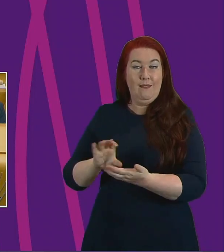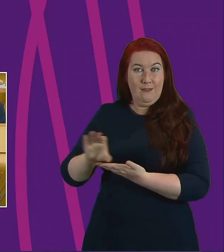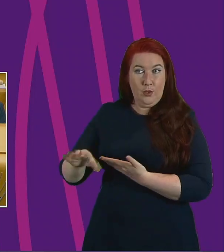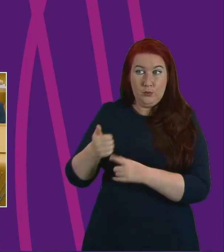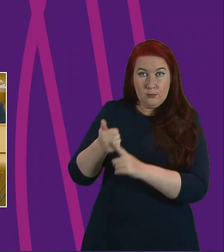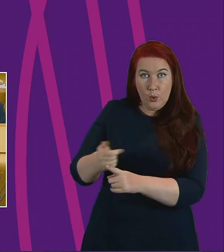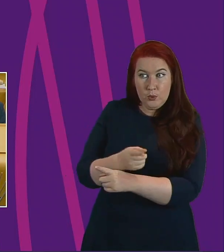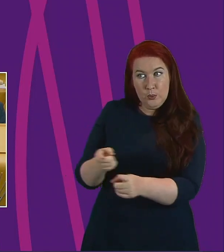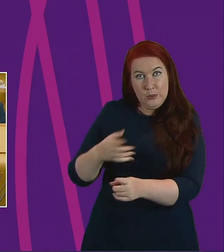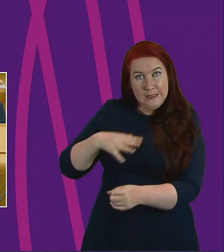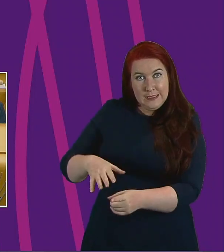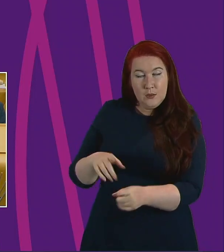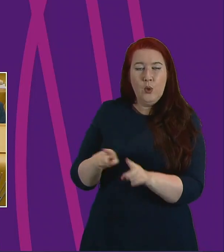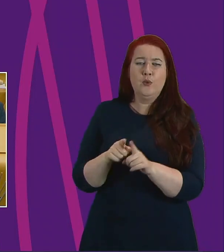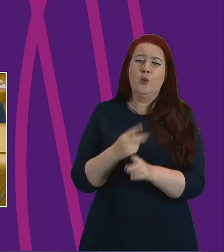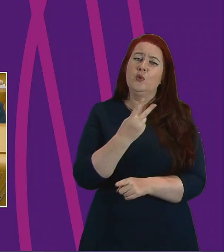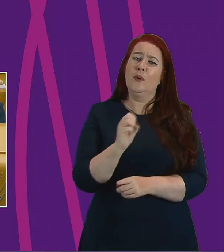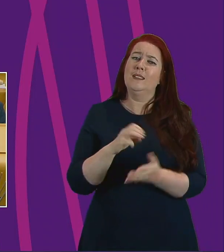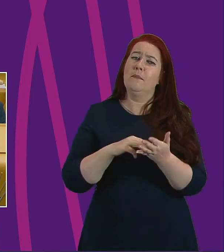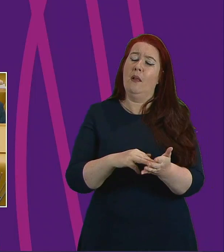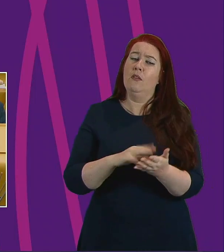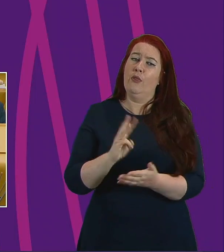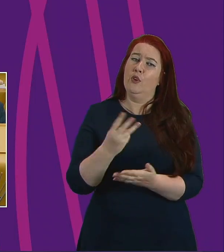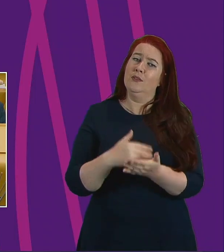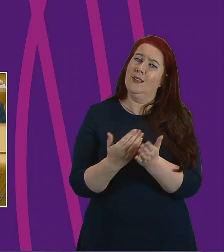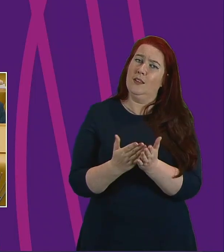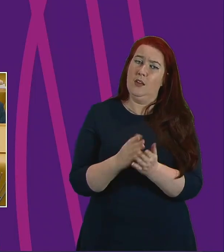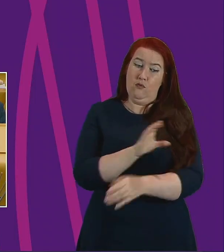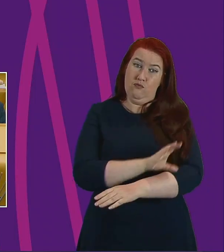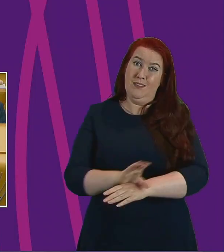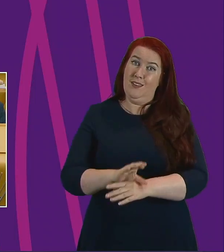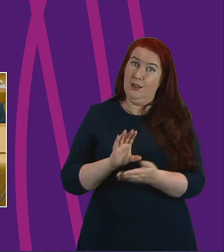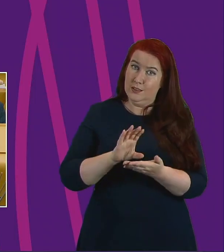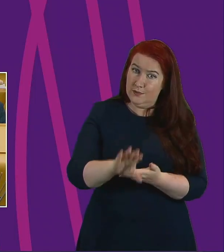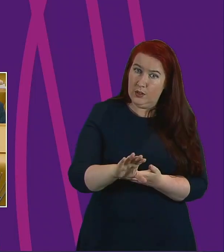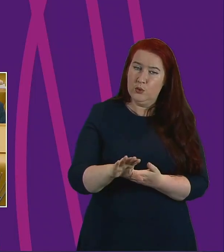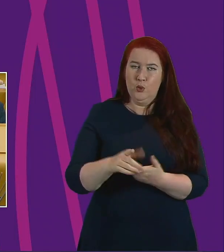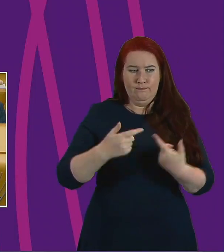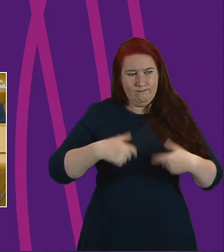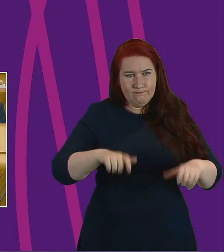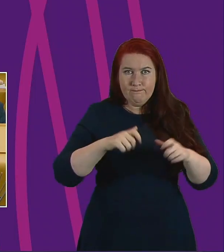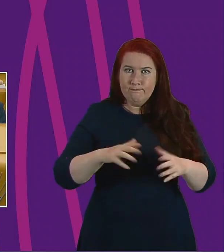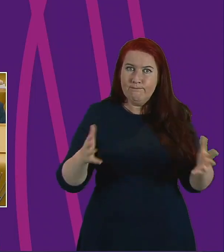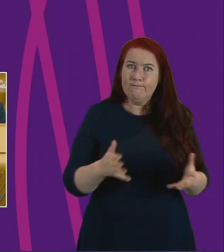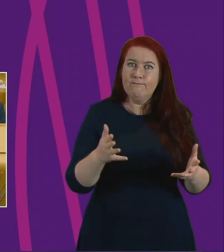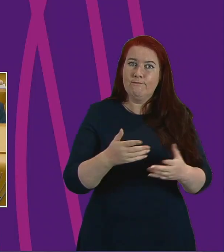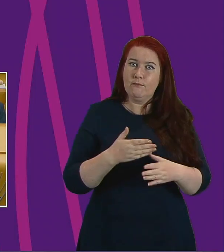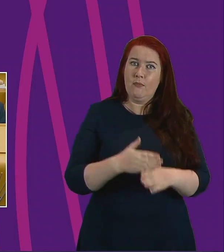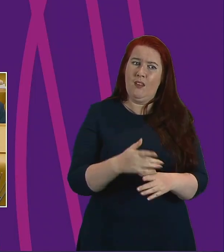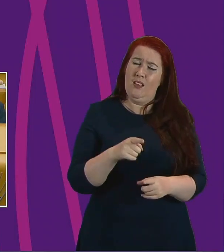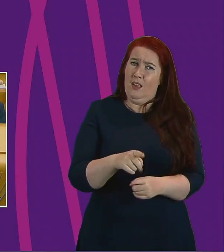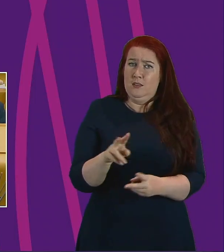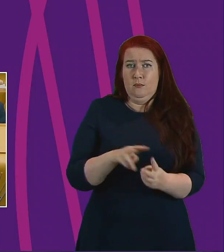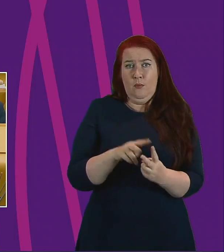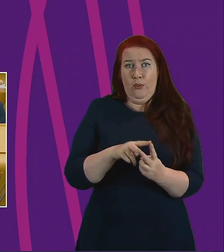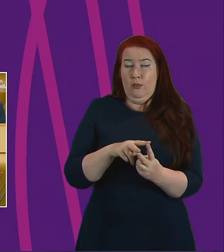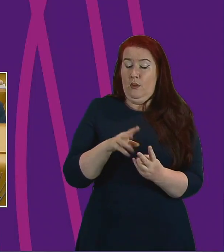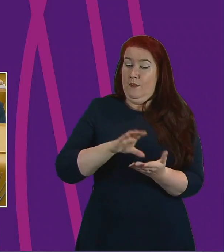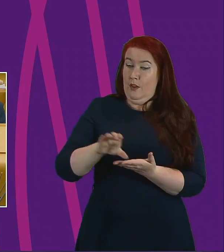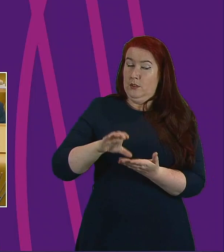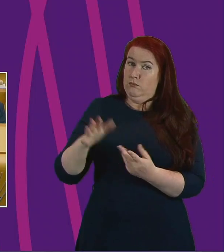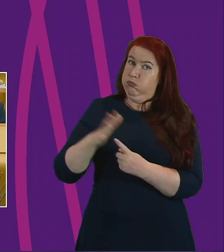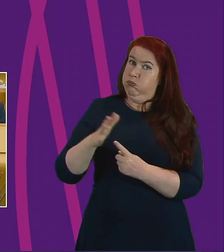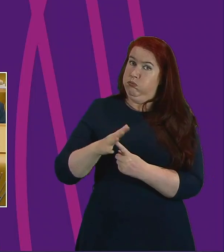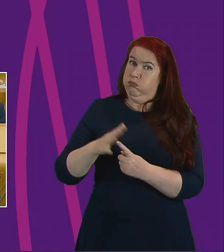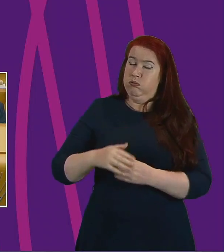and the £20 million third sector resilience fund to help secure continued operation throughout the crisis are crucial. In addition, third